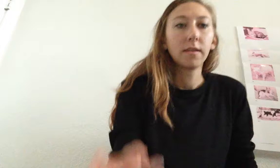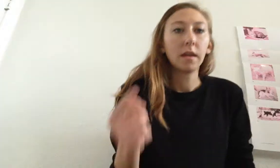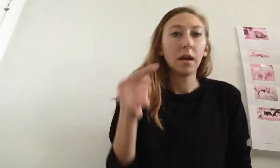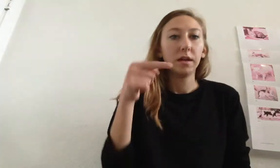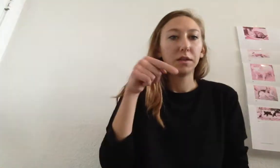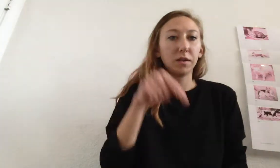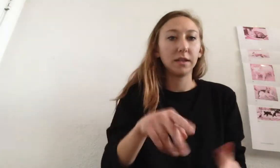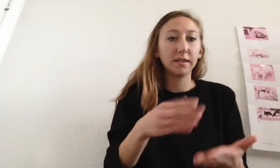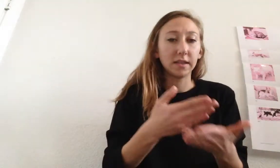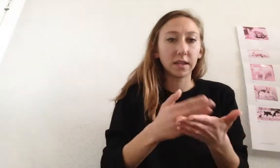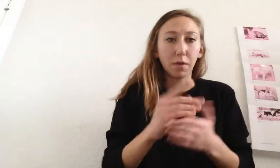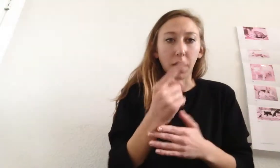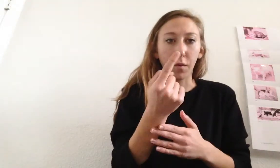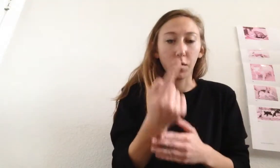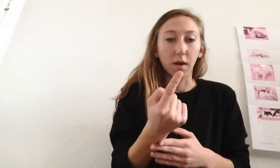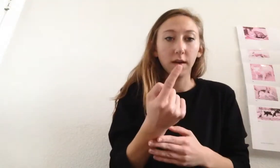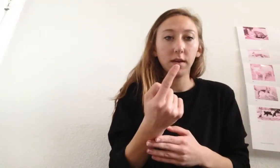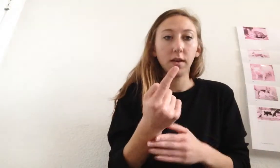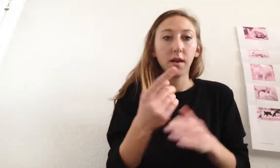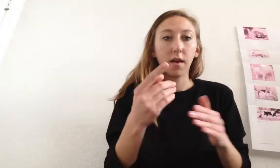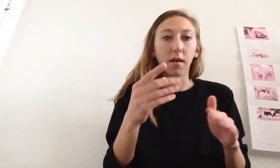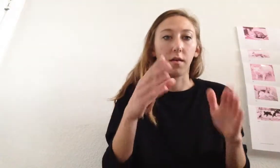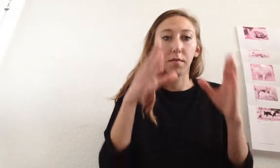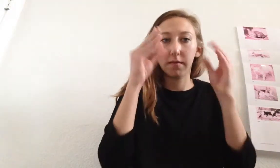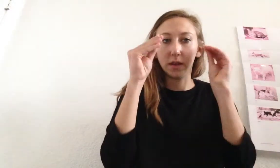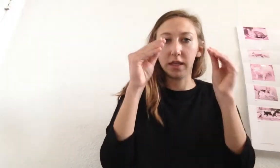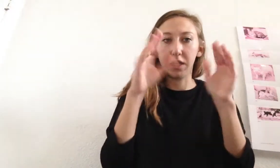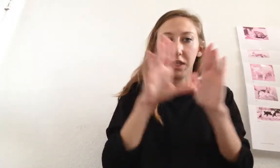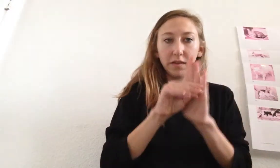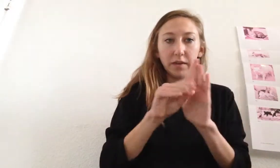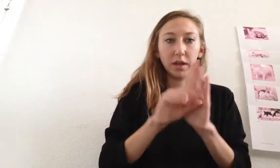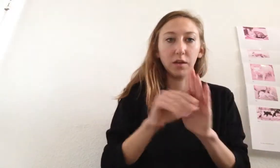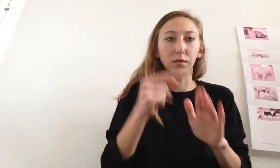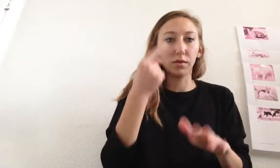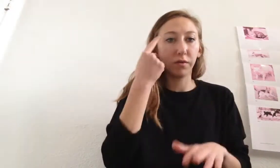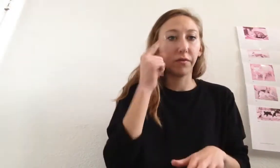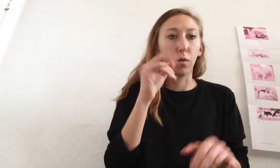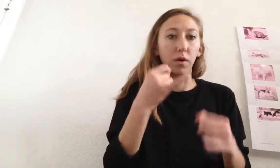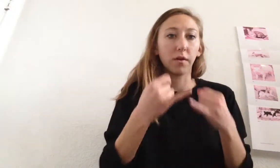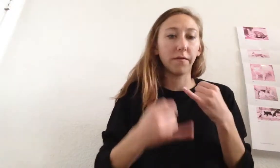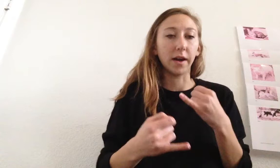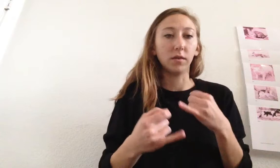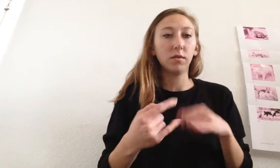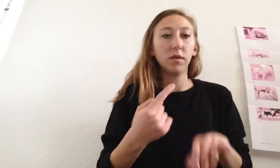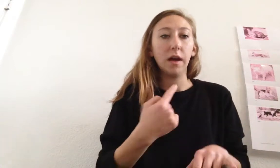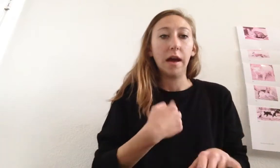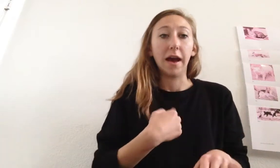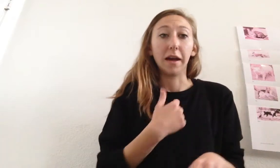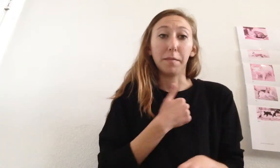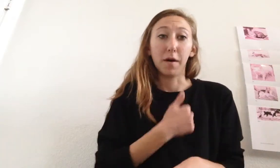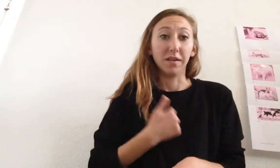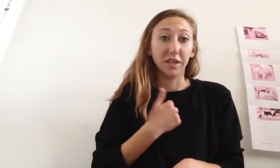So this is part one of the teaching videos for the final. I apologize.